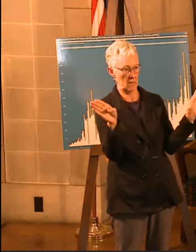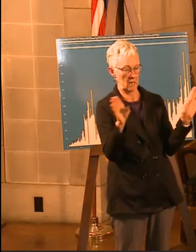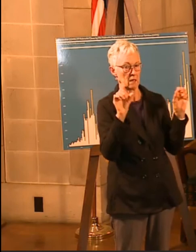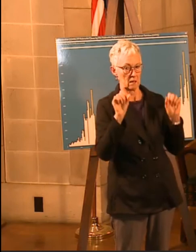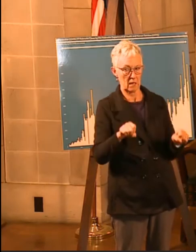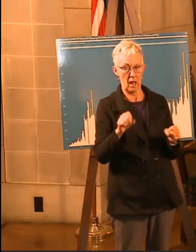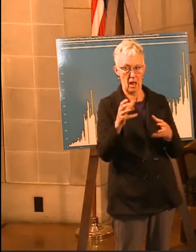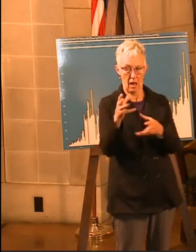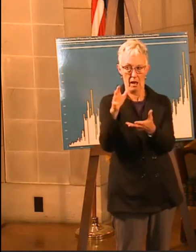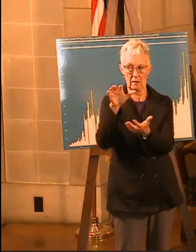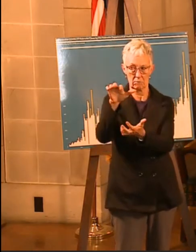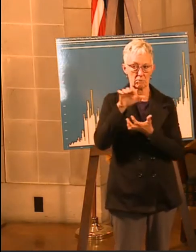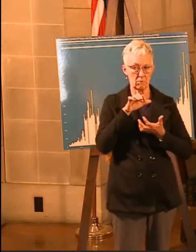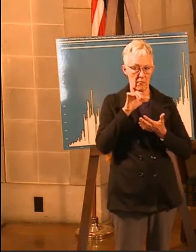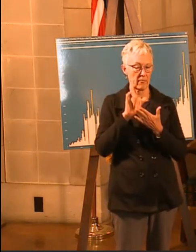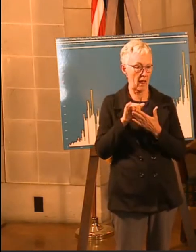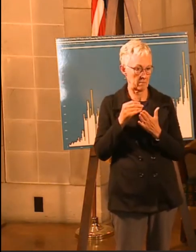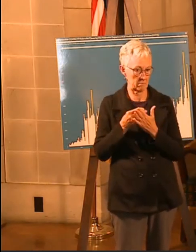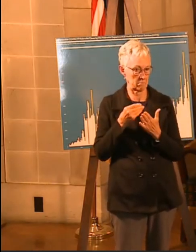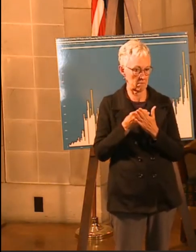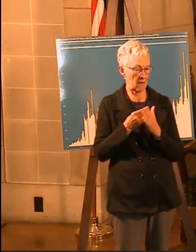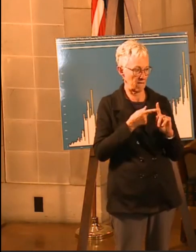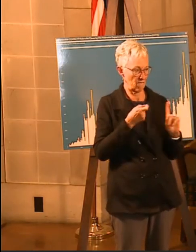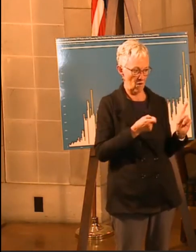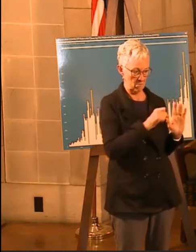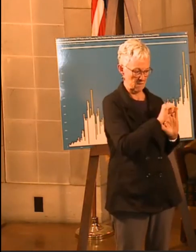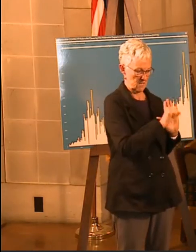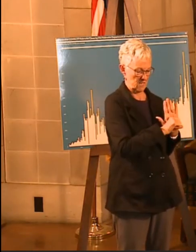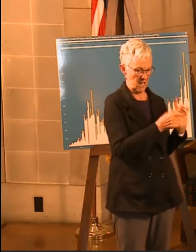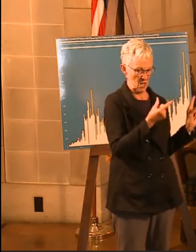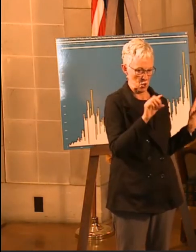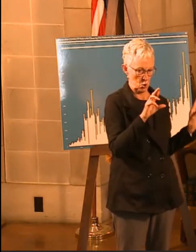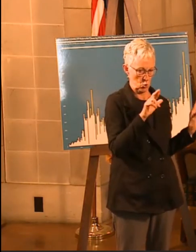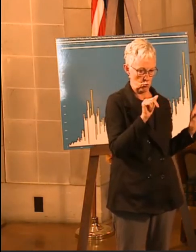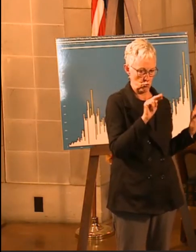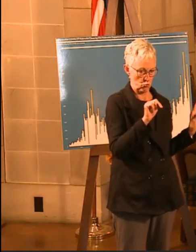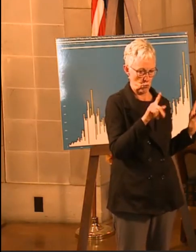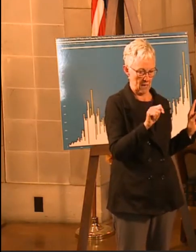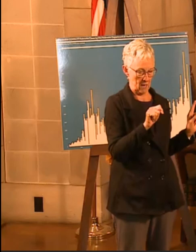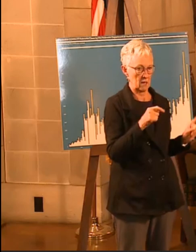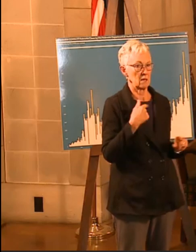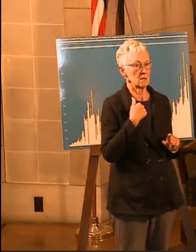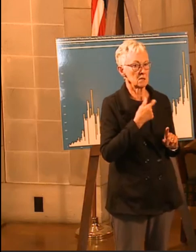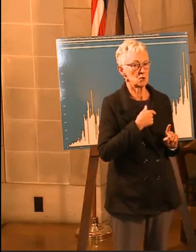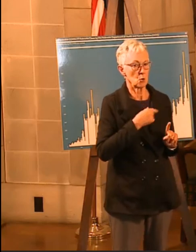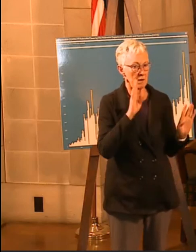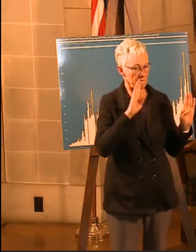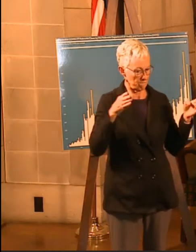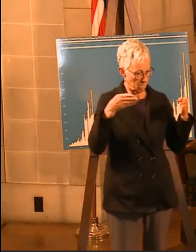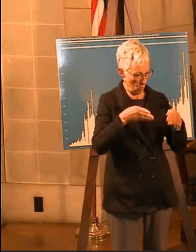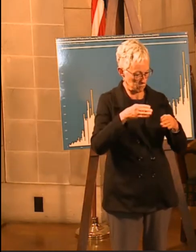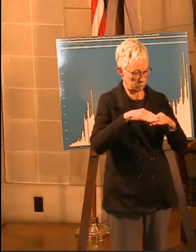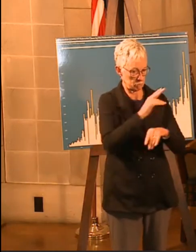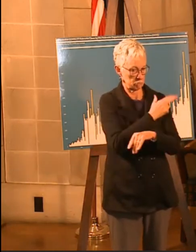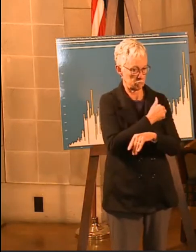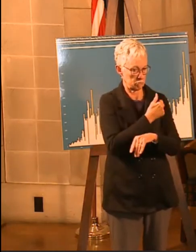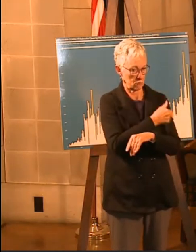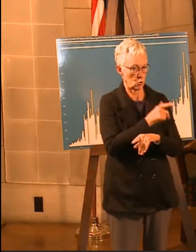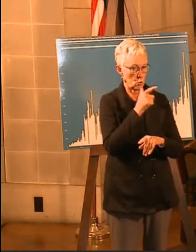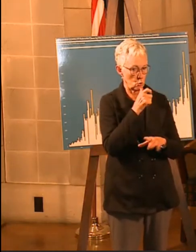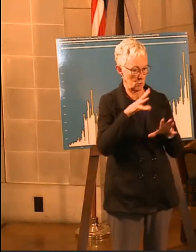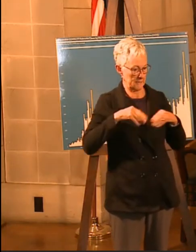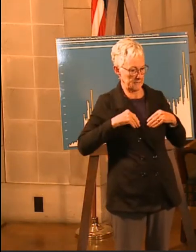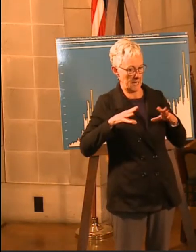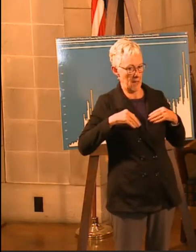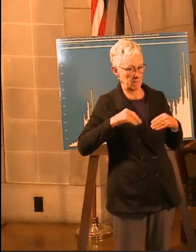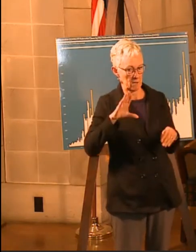And we have narrowed it down to the hospitals that have been helping us out since the beginning of this pandemic that have taken COVID